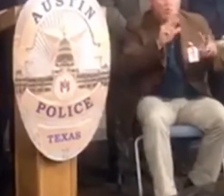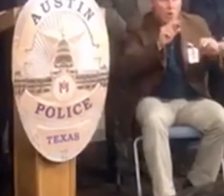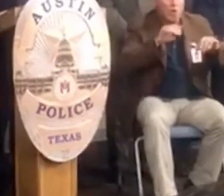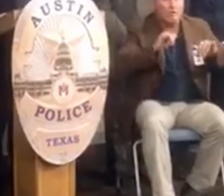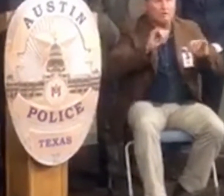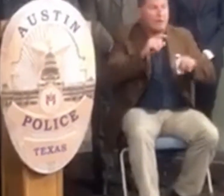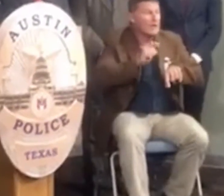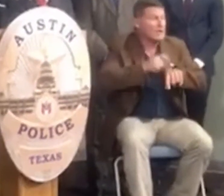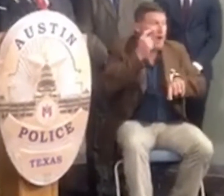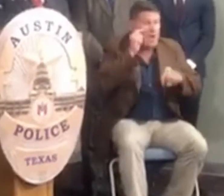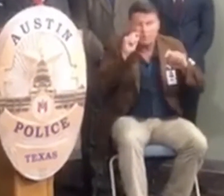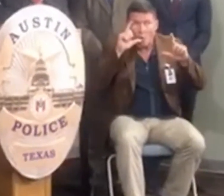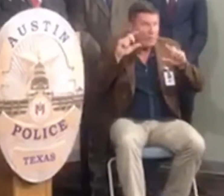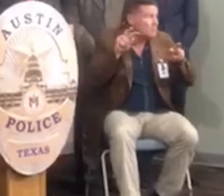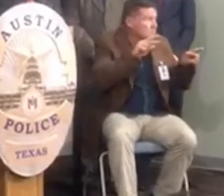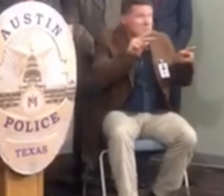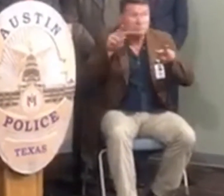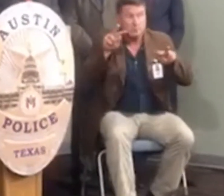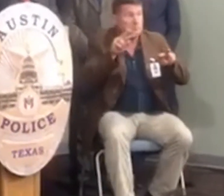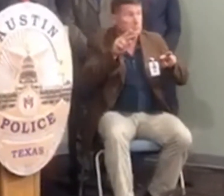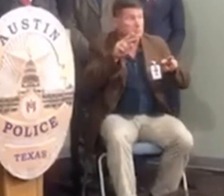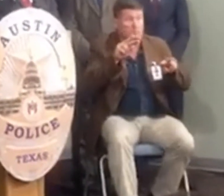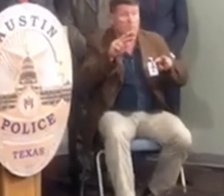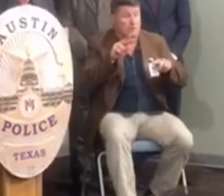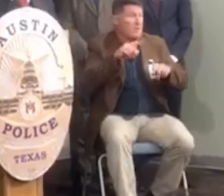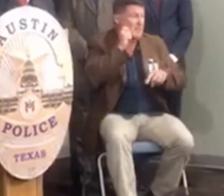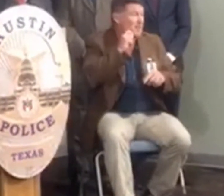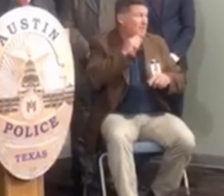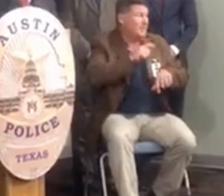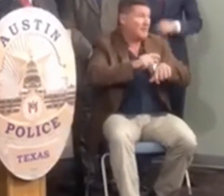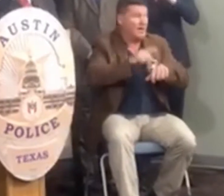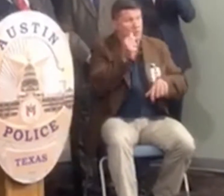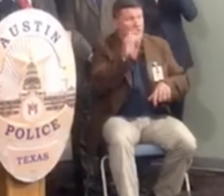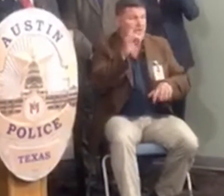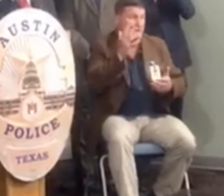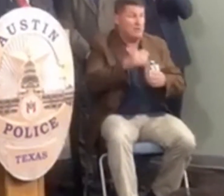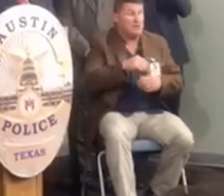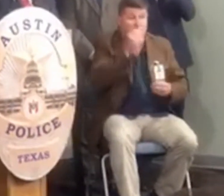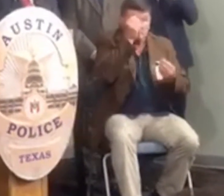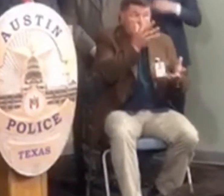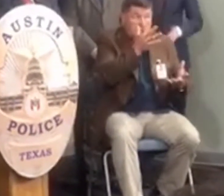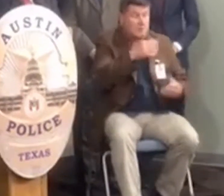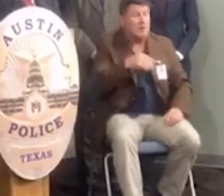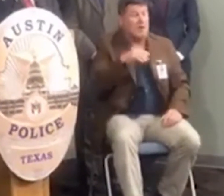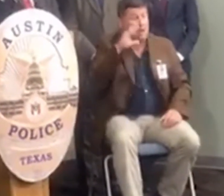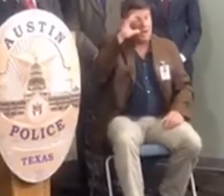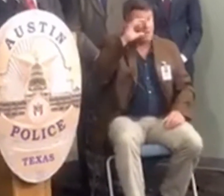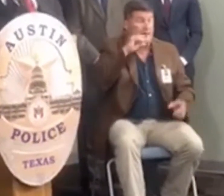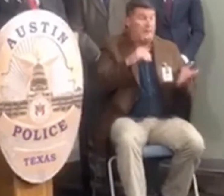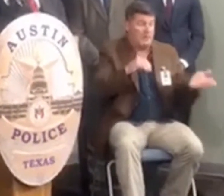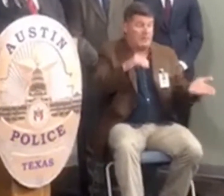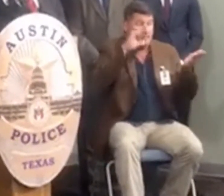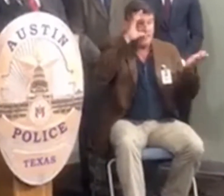we live now but I also want to let the community know that he described seven explosive devices and